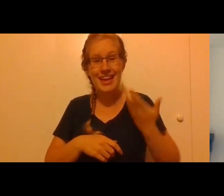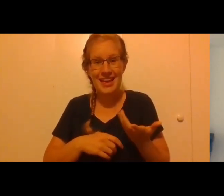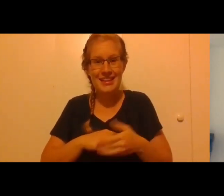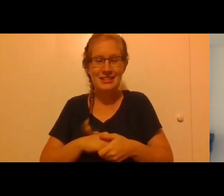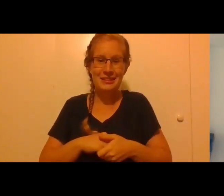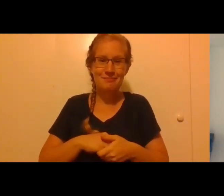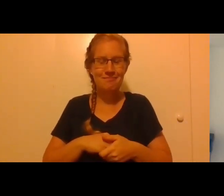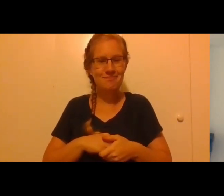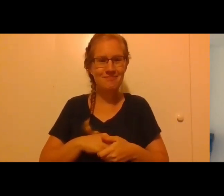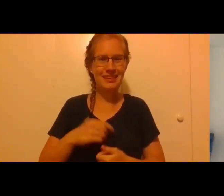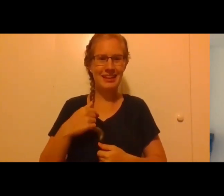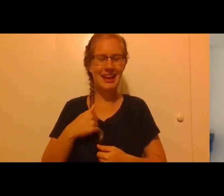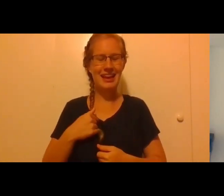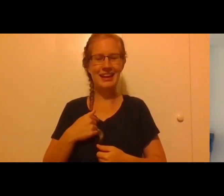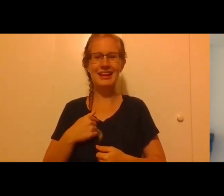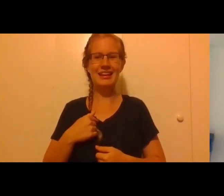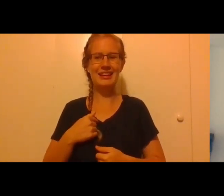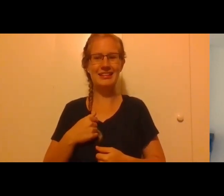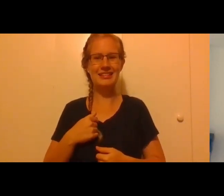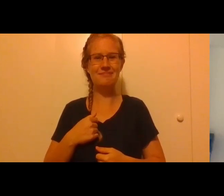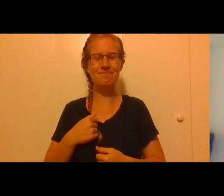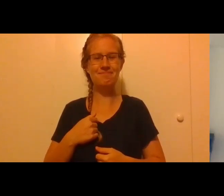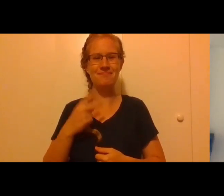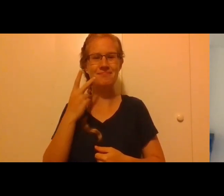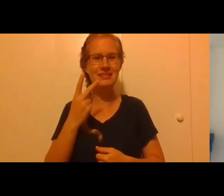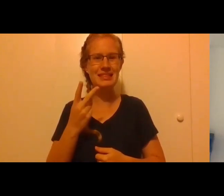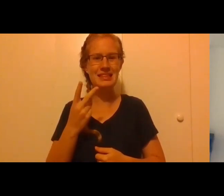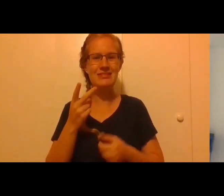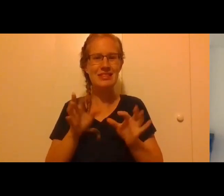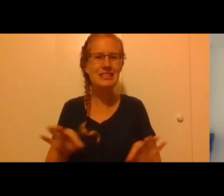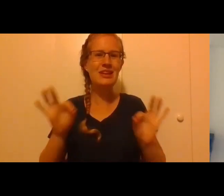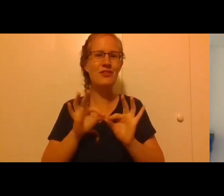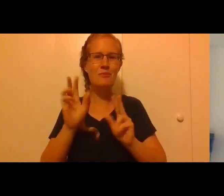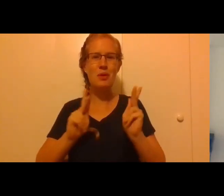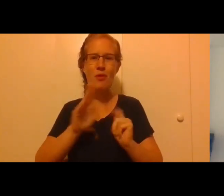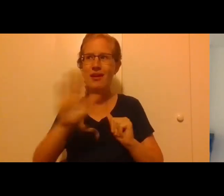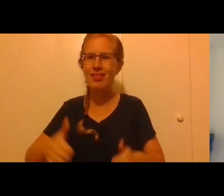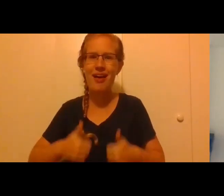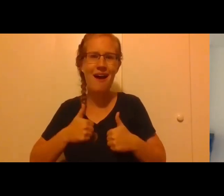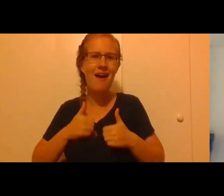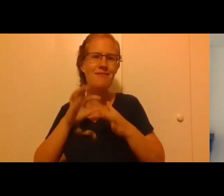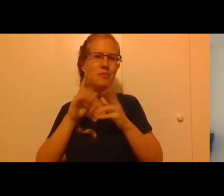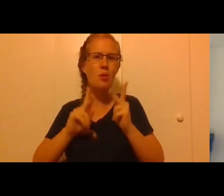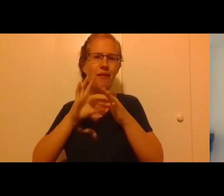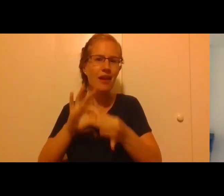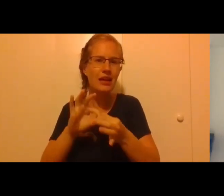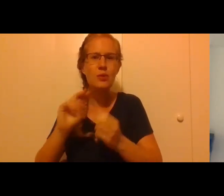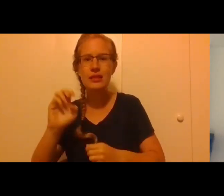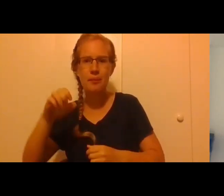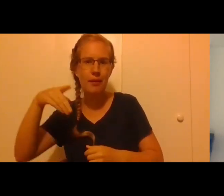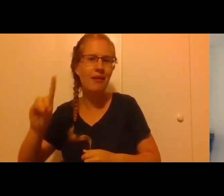I see the significance of all the people's lives associated with NCPD and